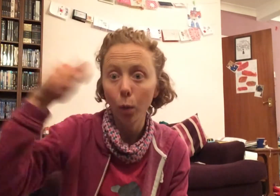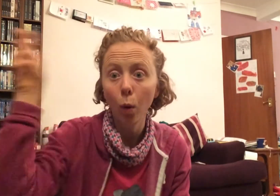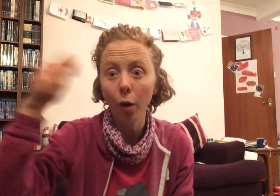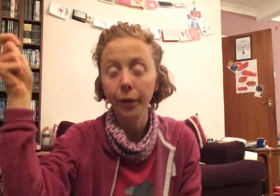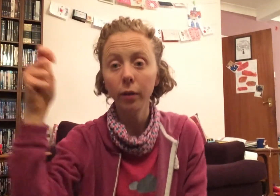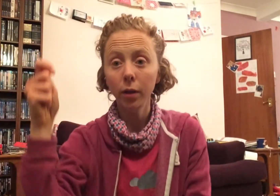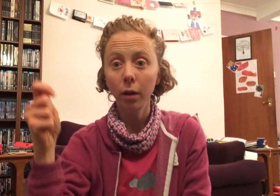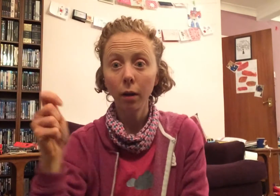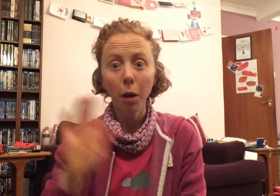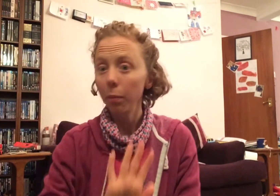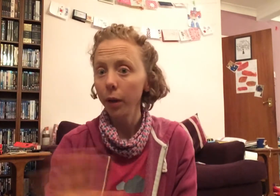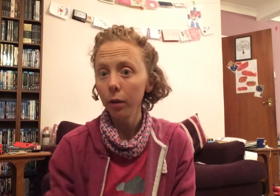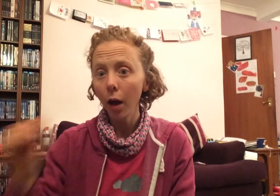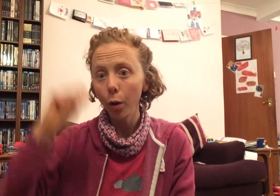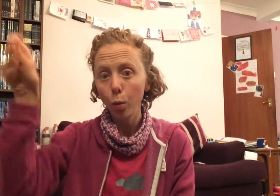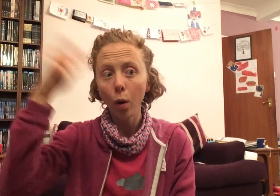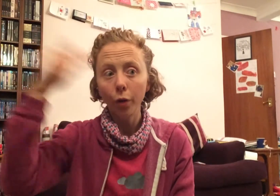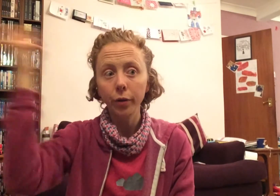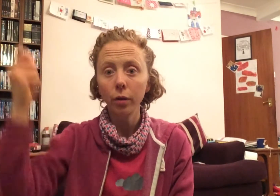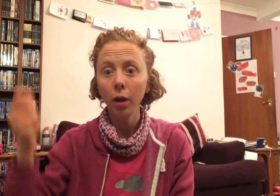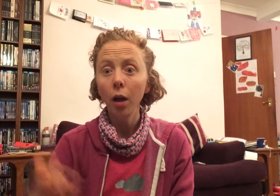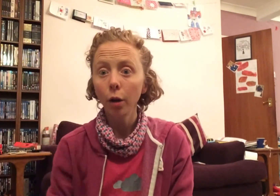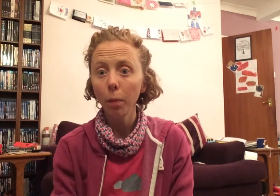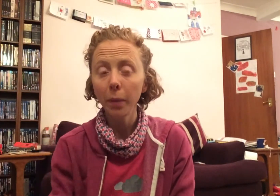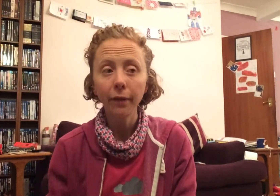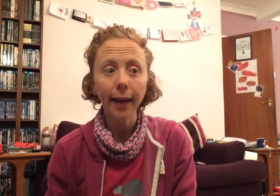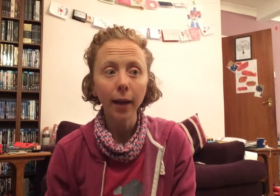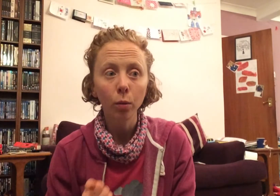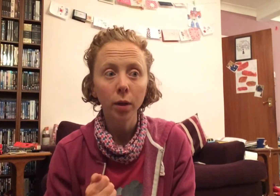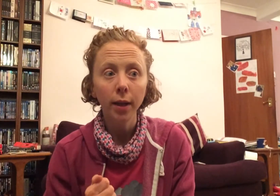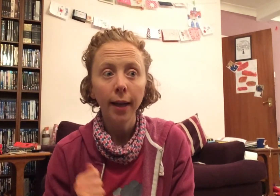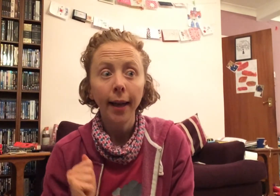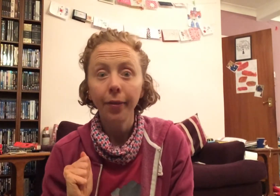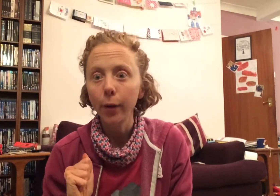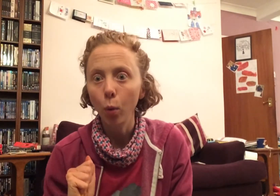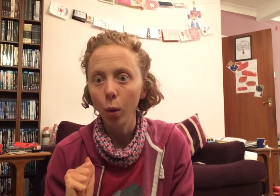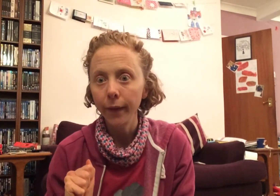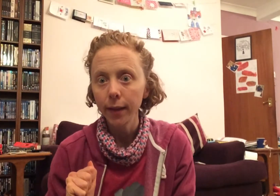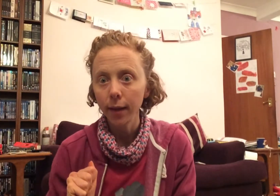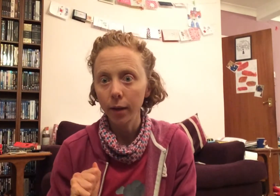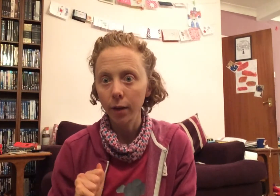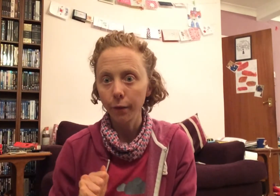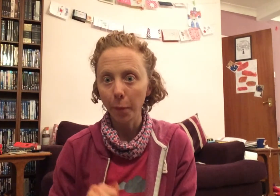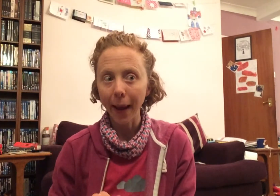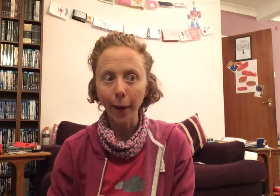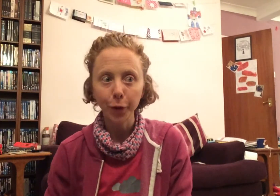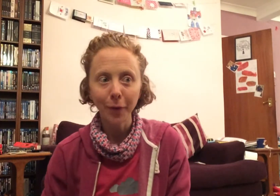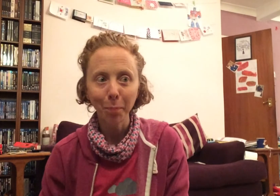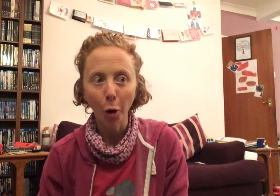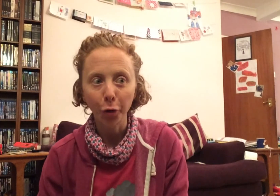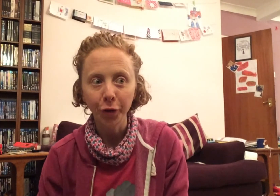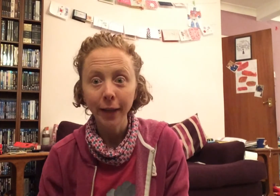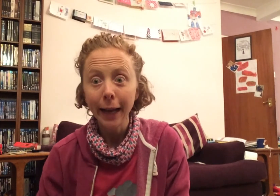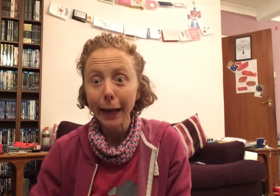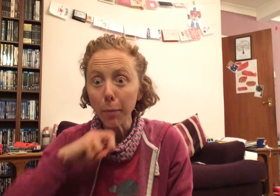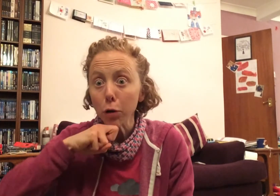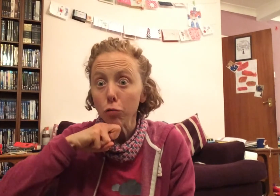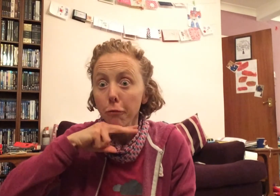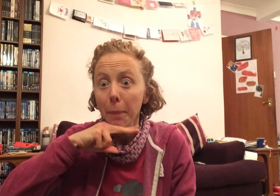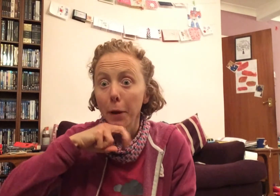the wand, but no wand could be found. Then all of a sudden, from out of a pond, leapt a dripping